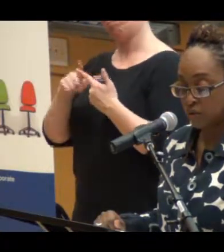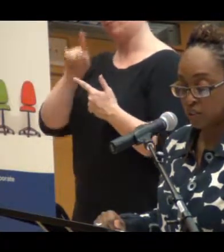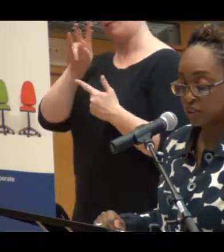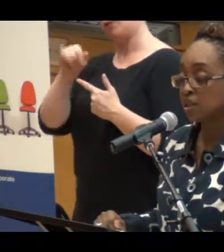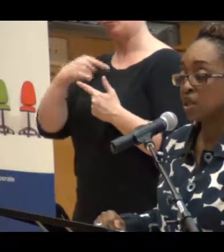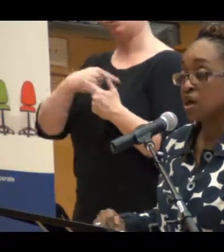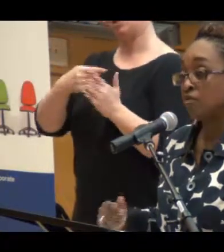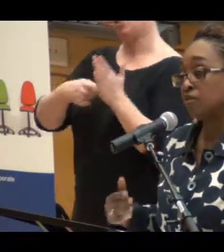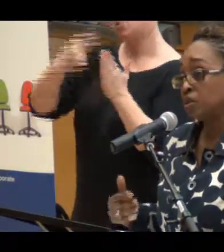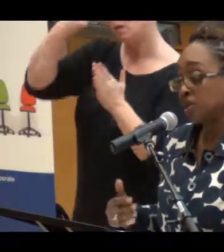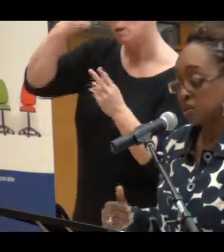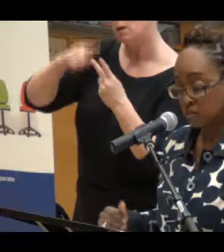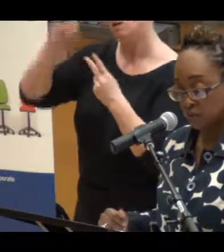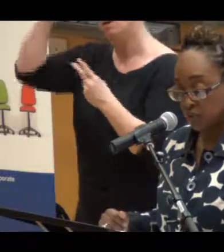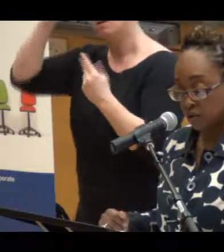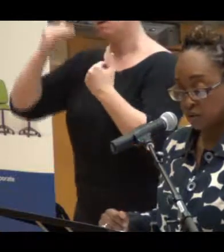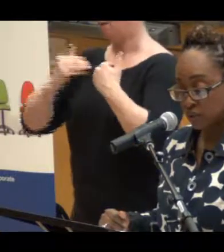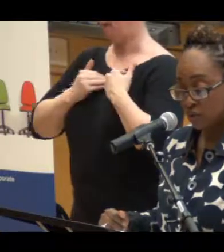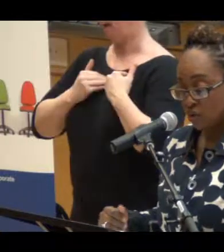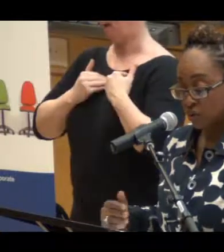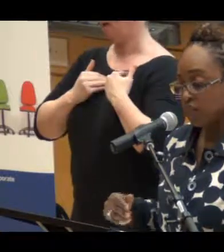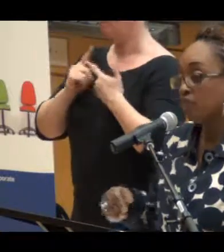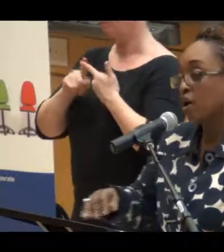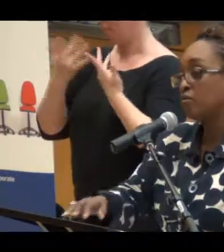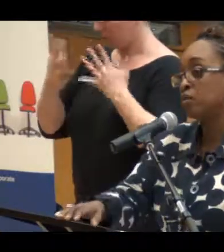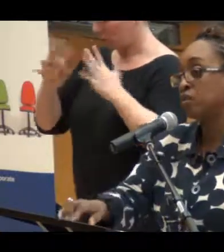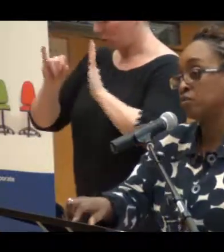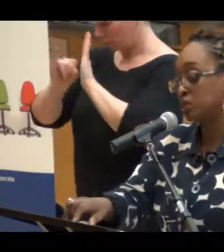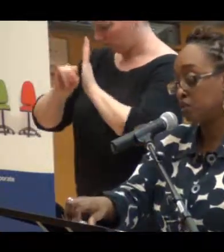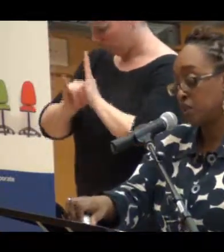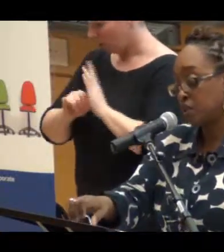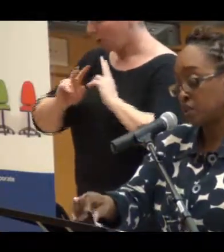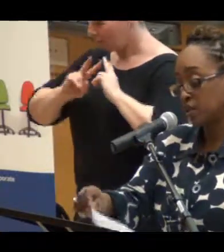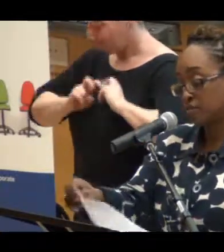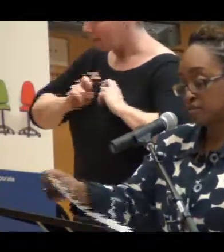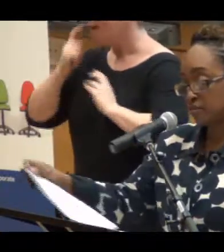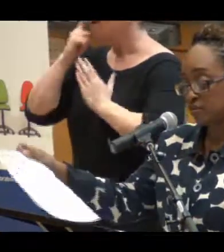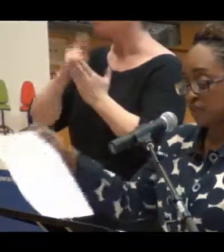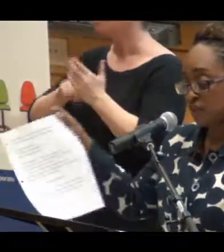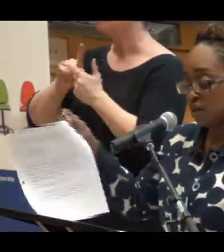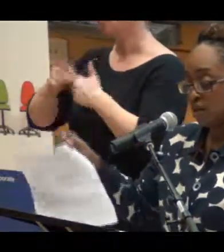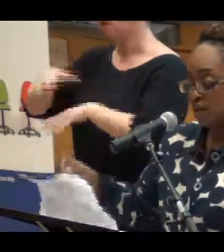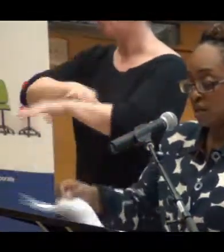can begin the process of changing themselves or the environments in which we work.